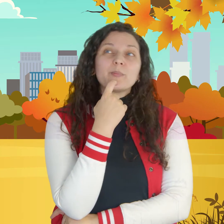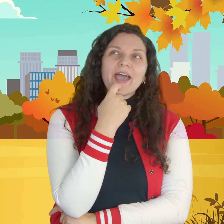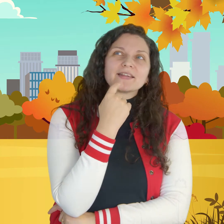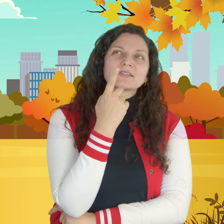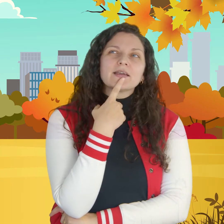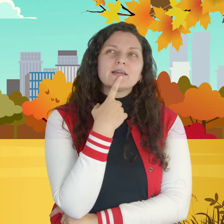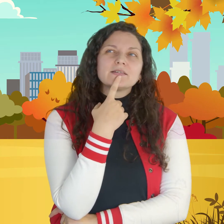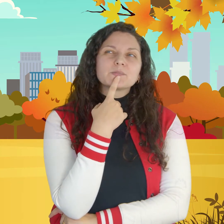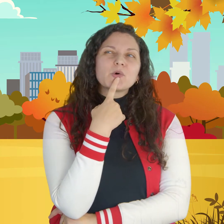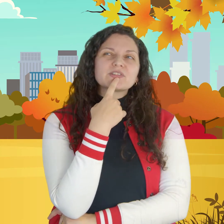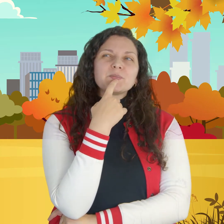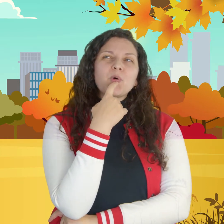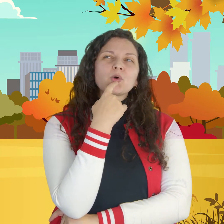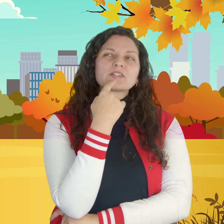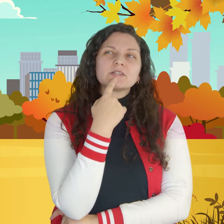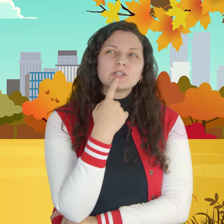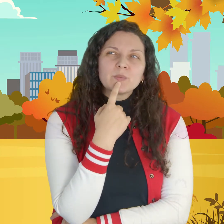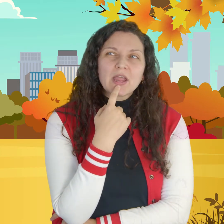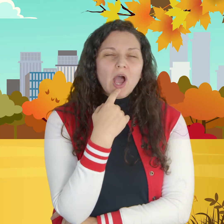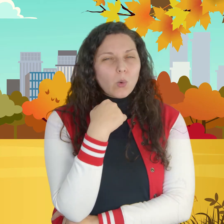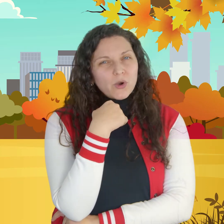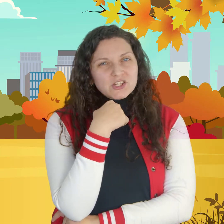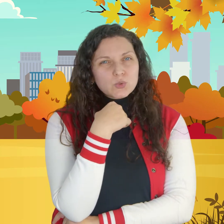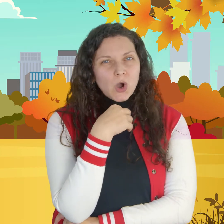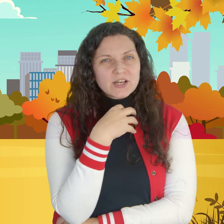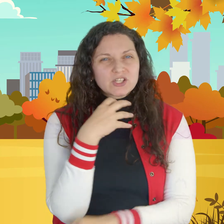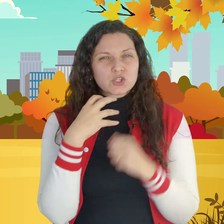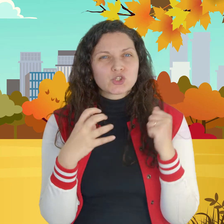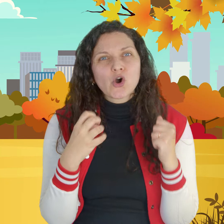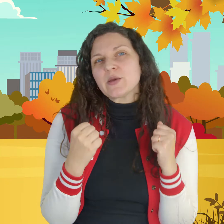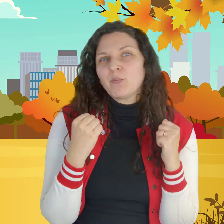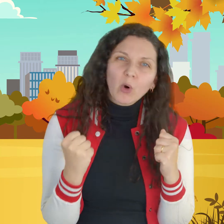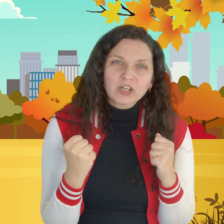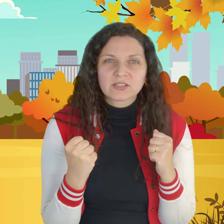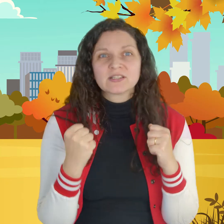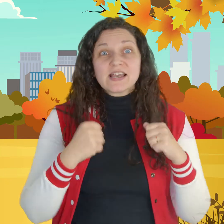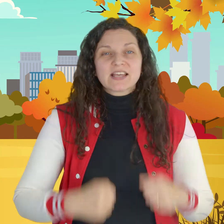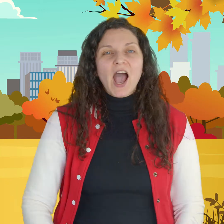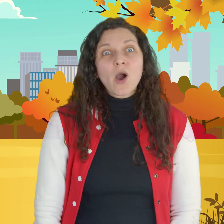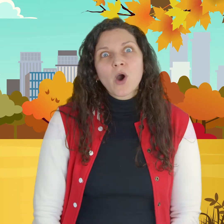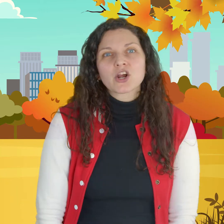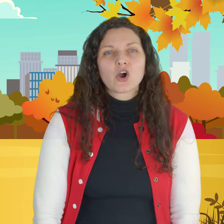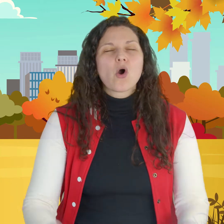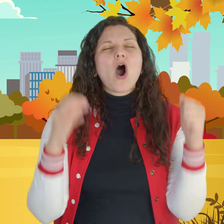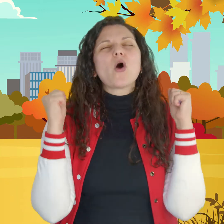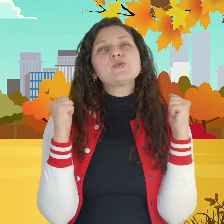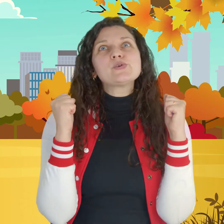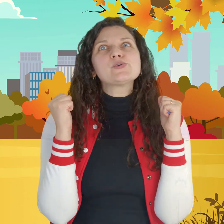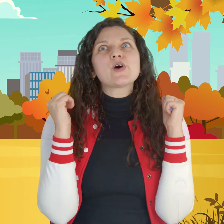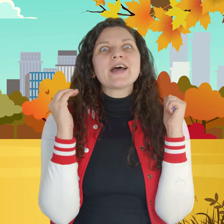pet is most important to me which one is so important that I wanna go over oh I